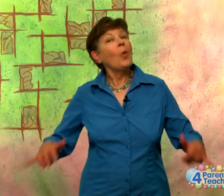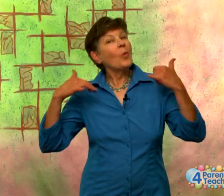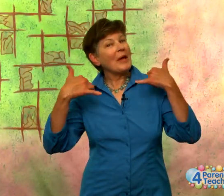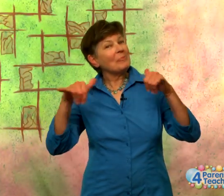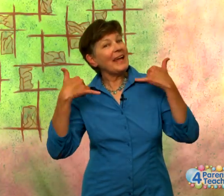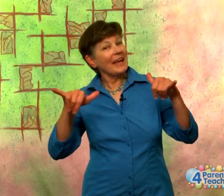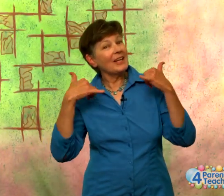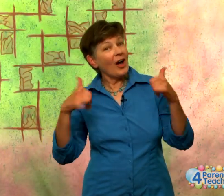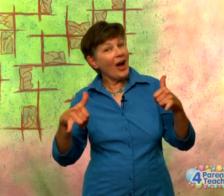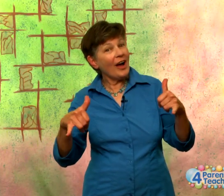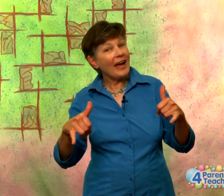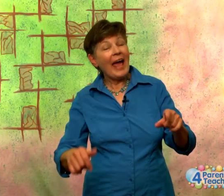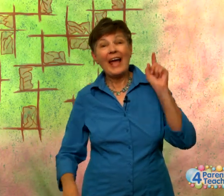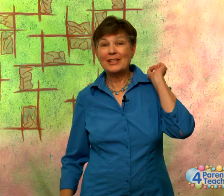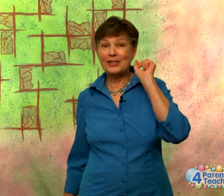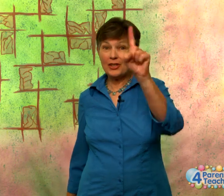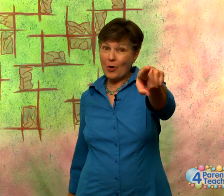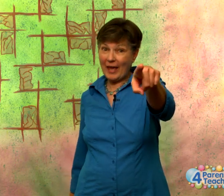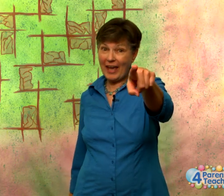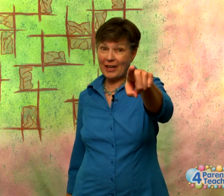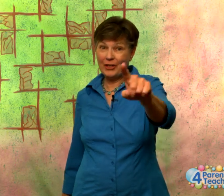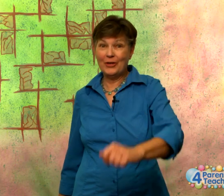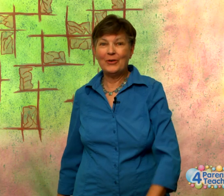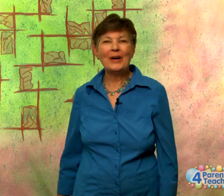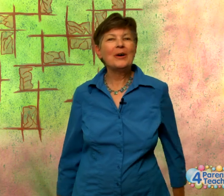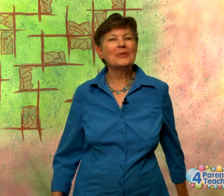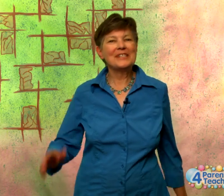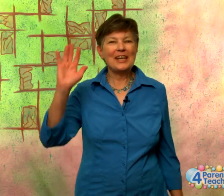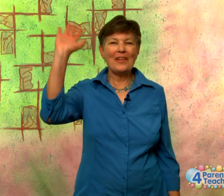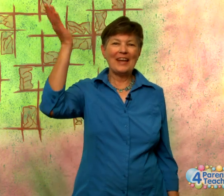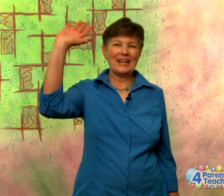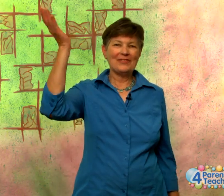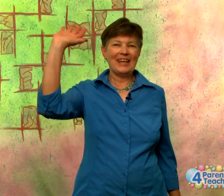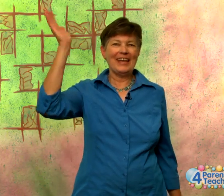We play along, and so can you. We'll see you on the next video.